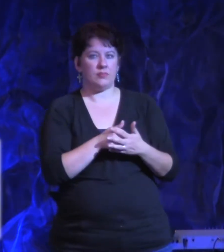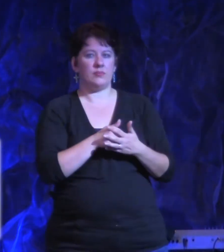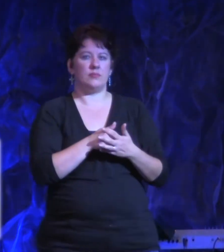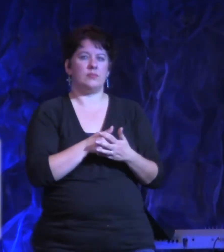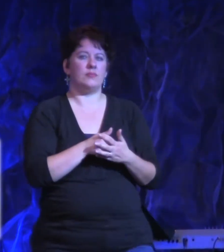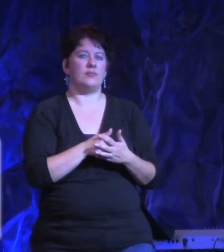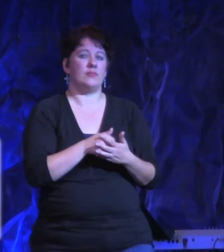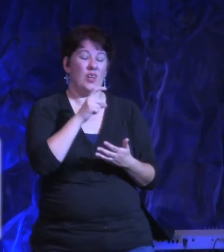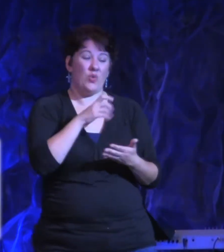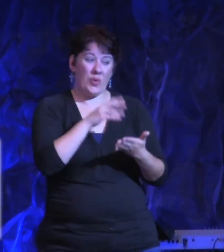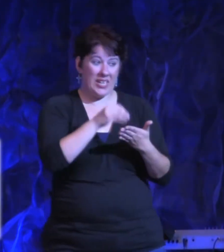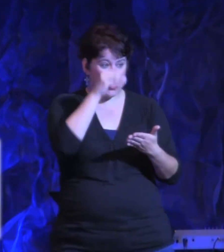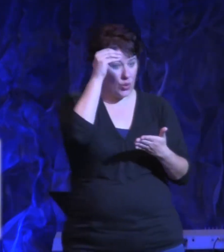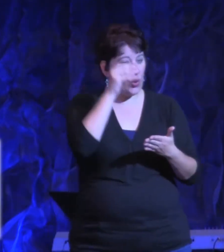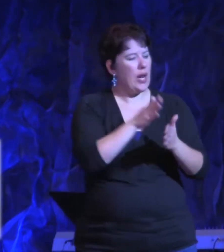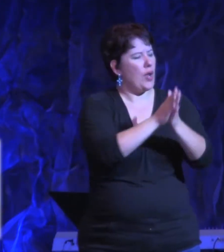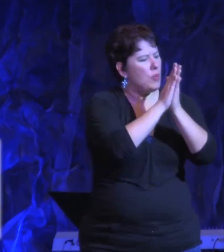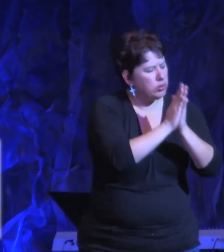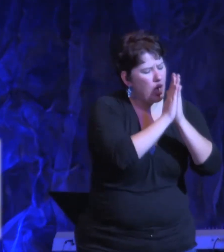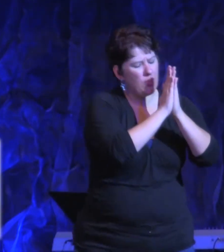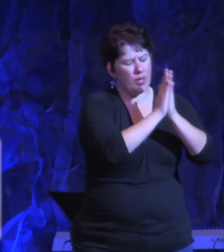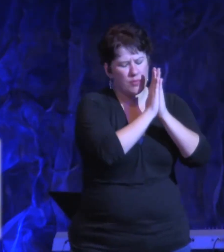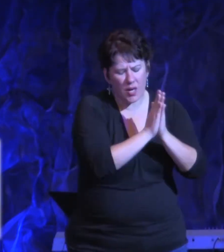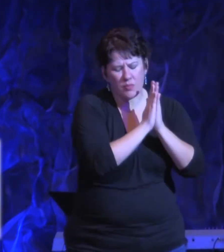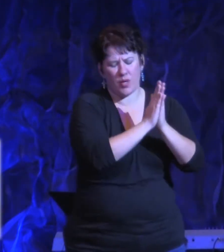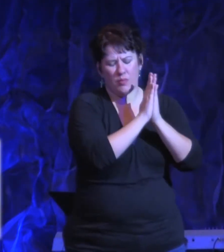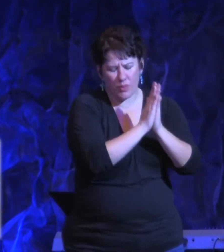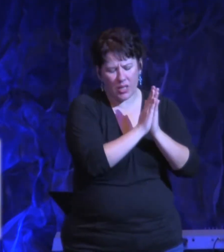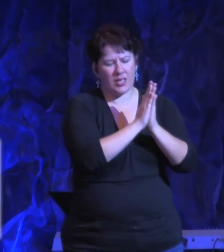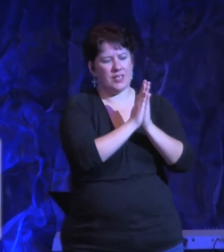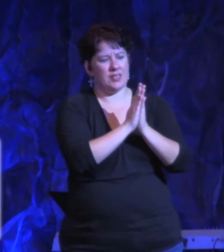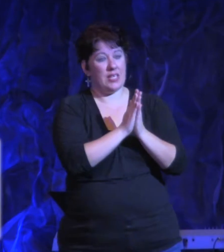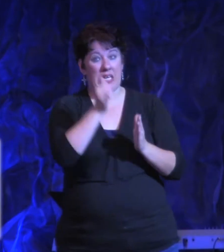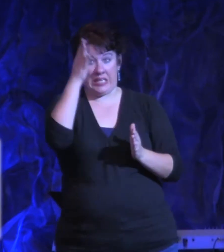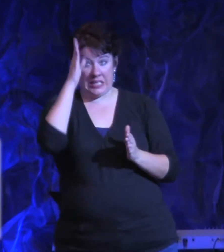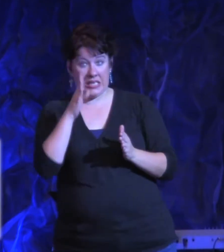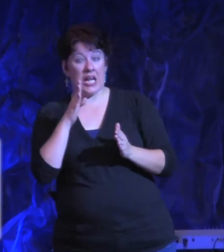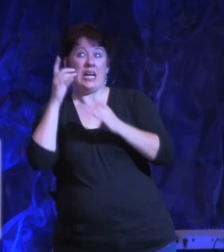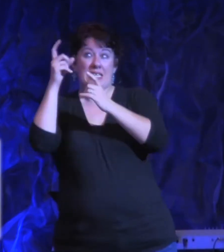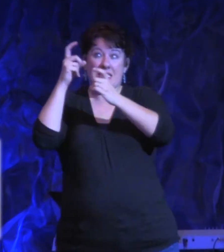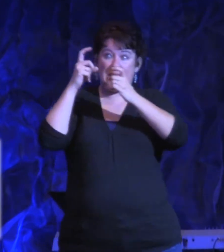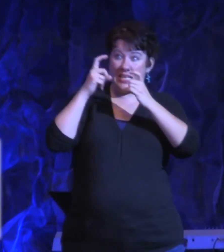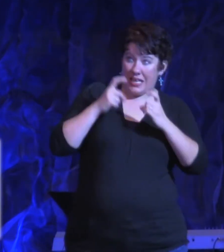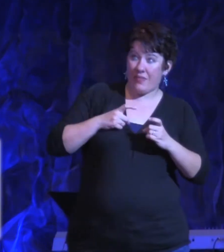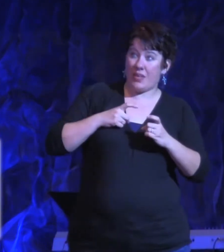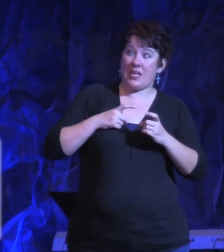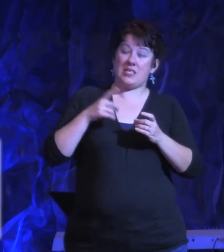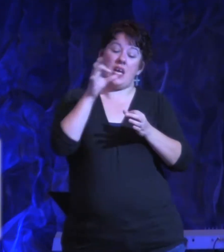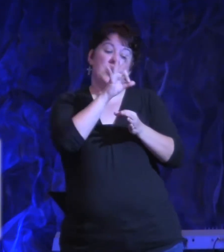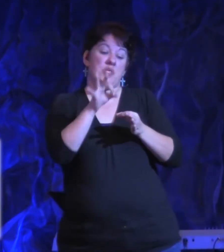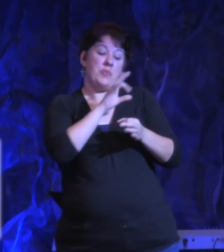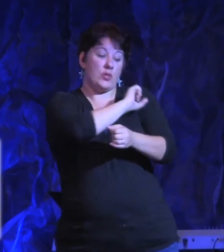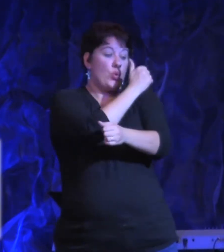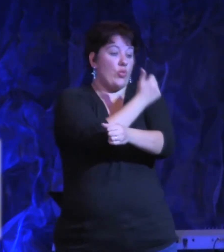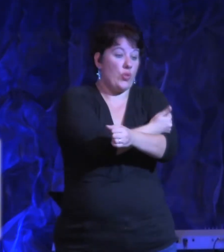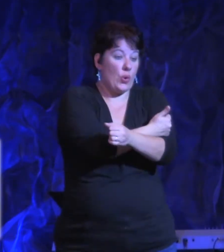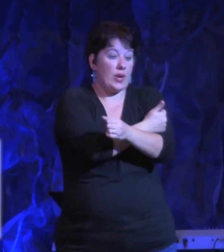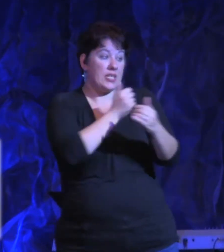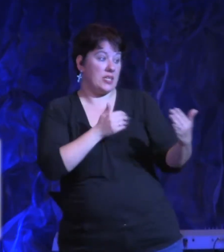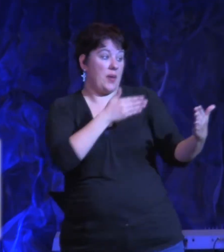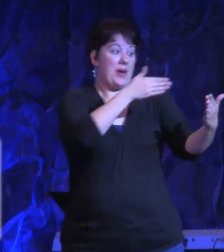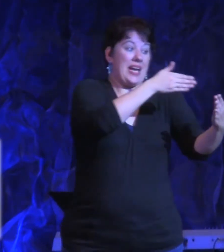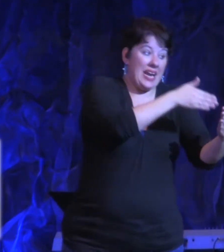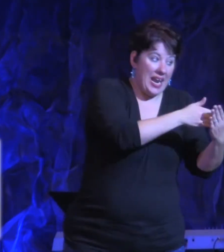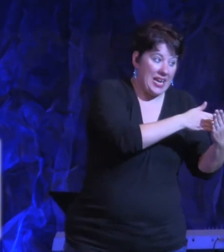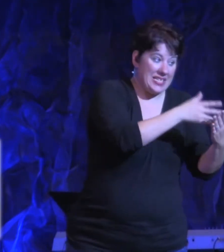We need to learn how to do spiritual warfare. God has given us spiritual authority to fight our spiritual battles. Amen? In Luke